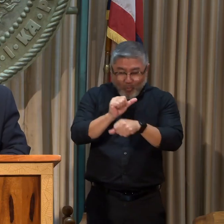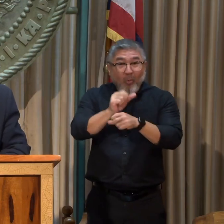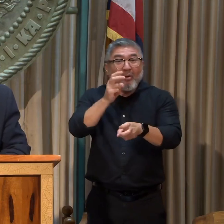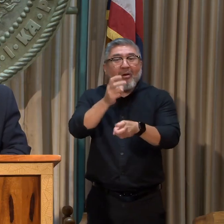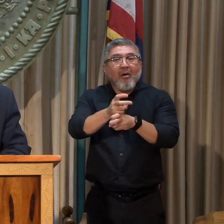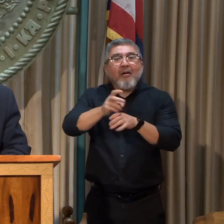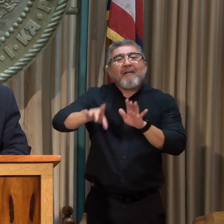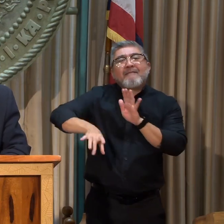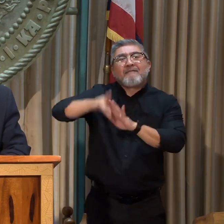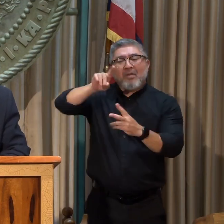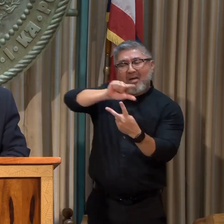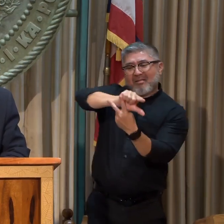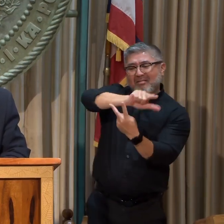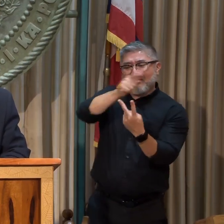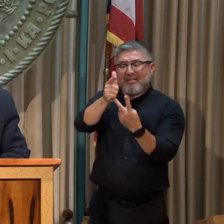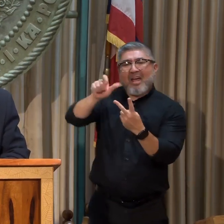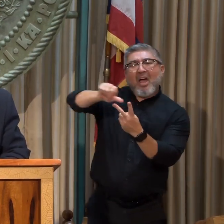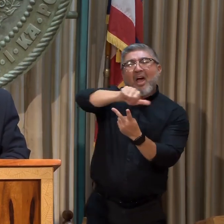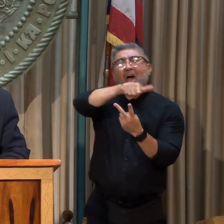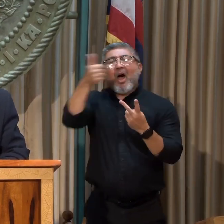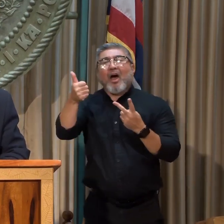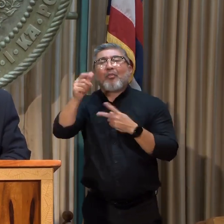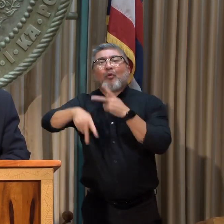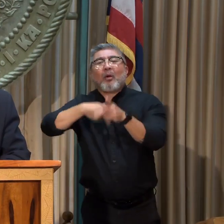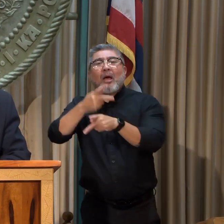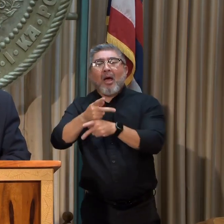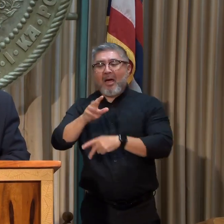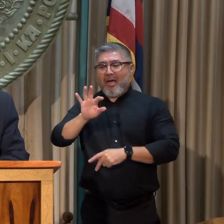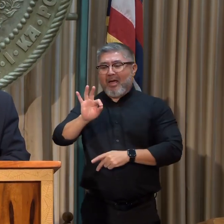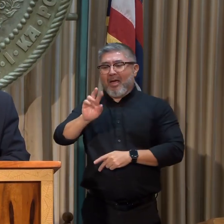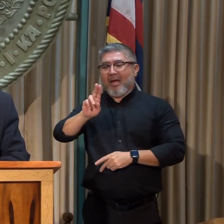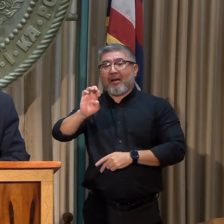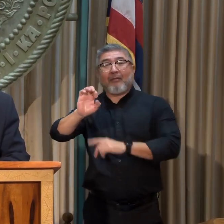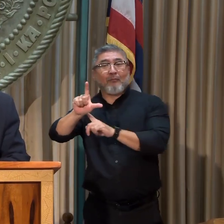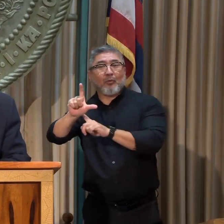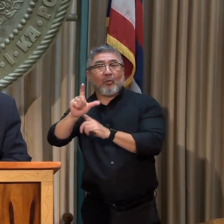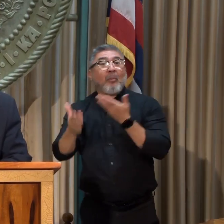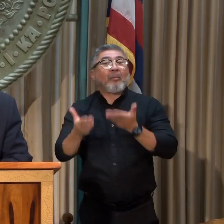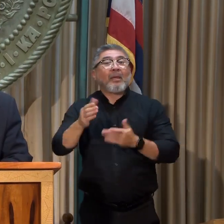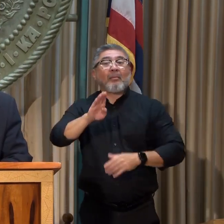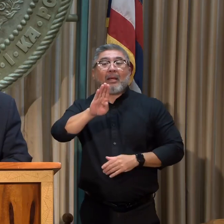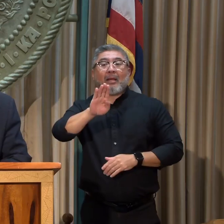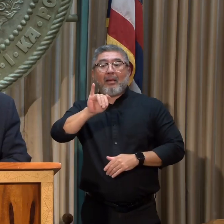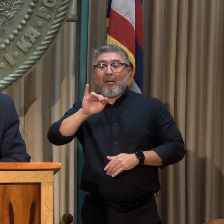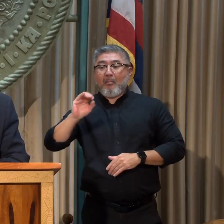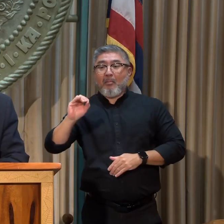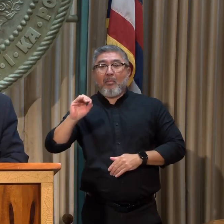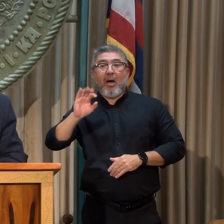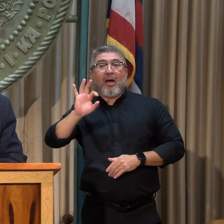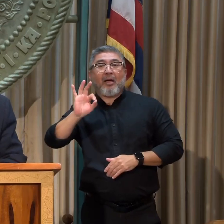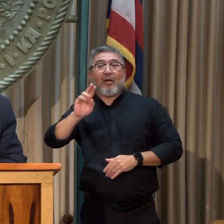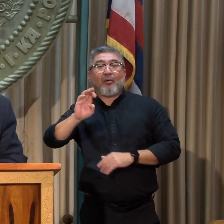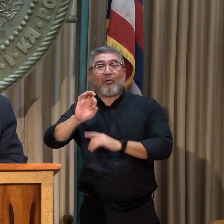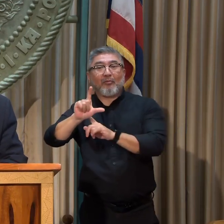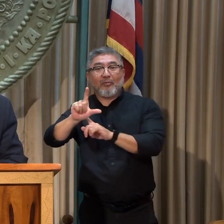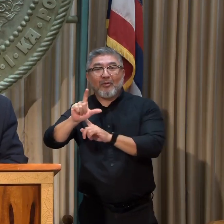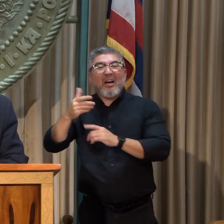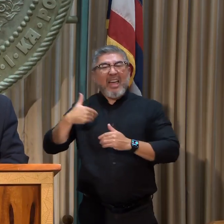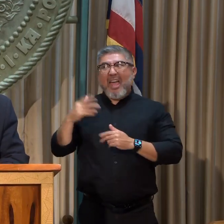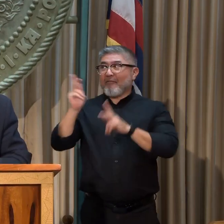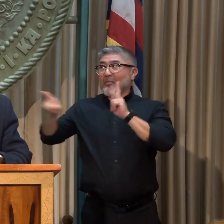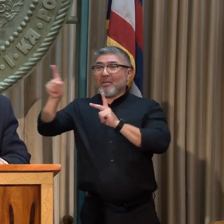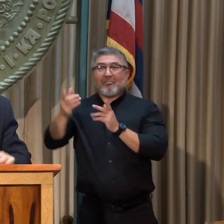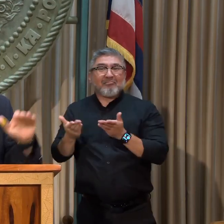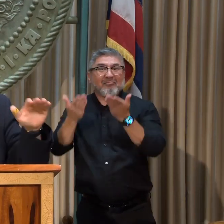that we have renewable biofuels. We have actually had some people present technologies to us that are driven by renewables.